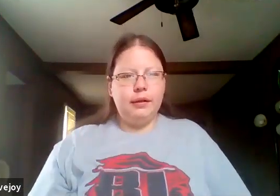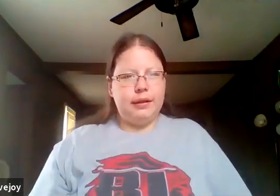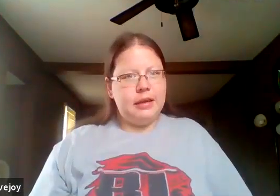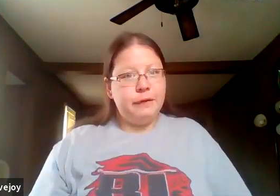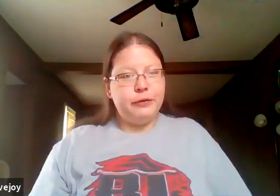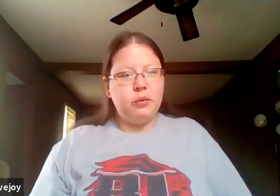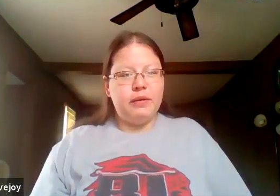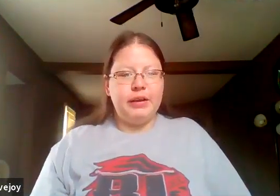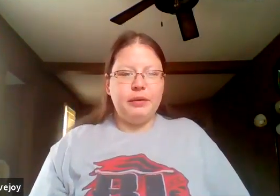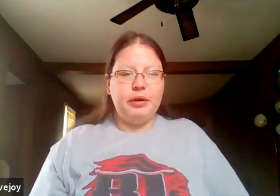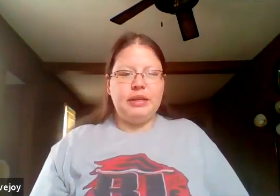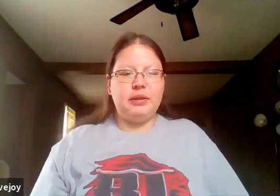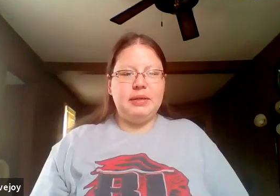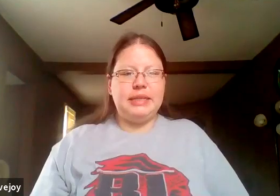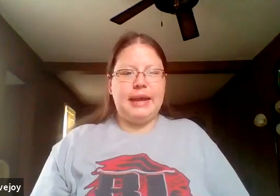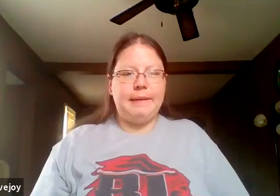Thank you for doing one finger breathing with me today.